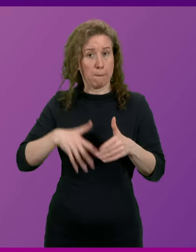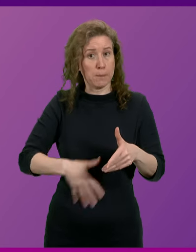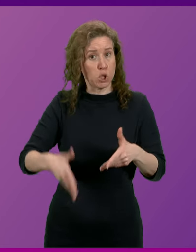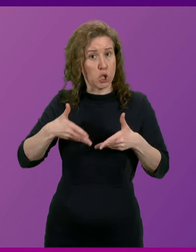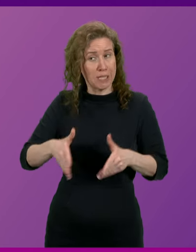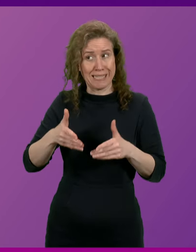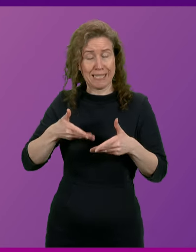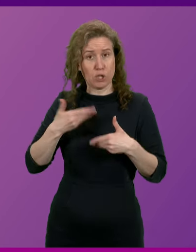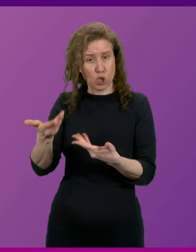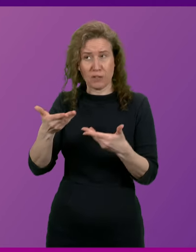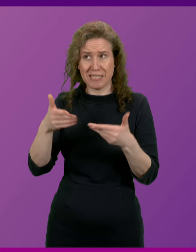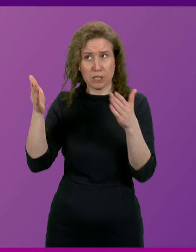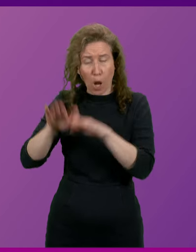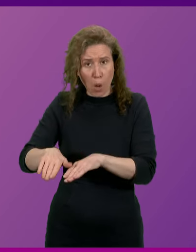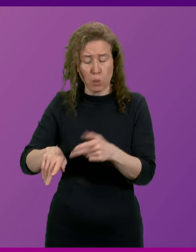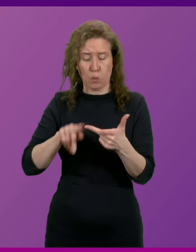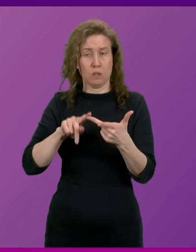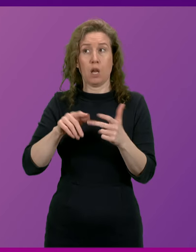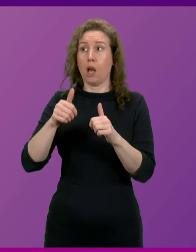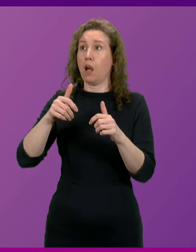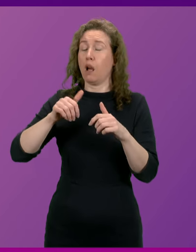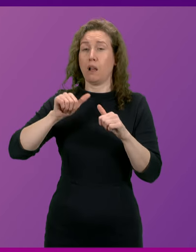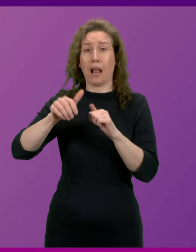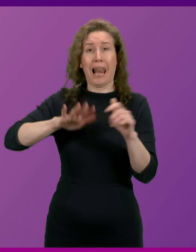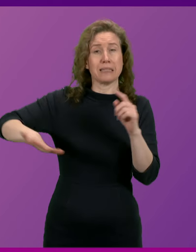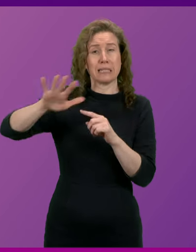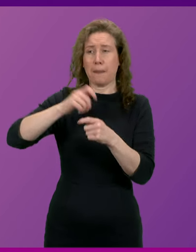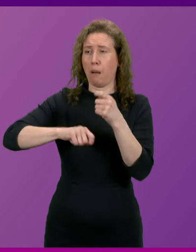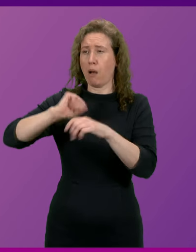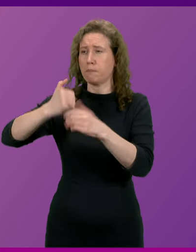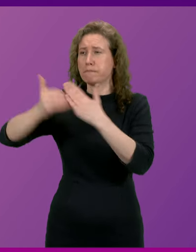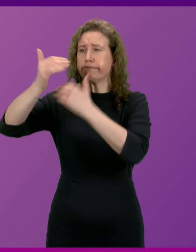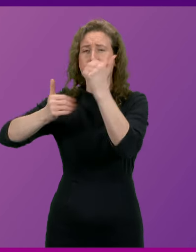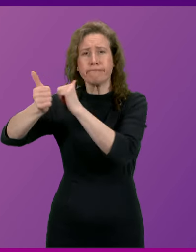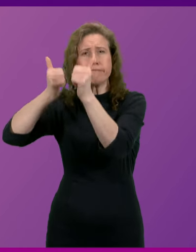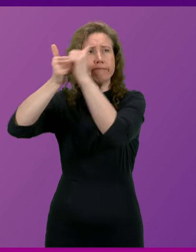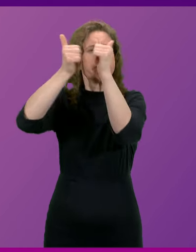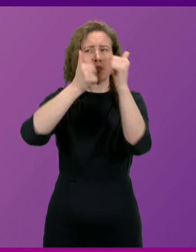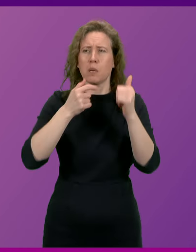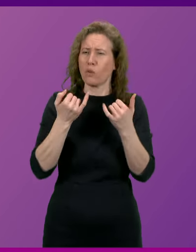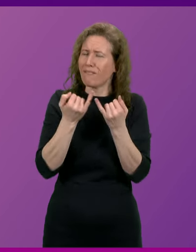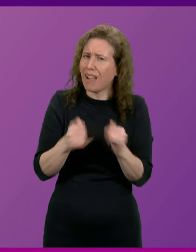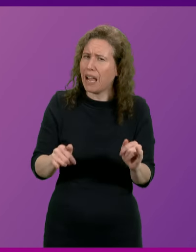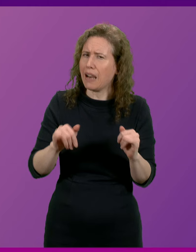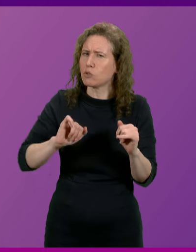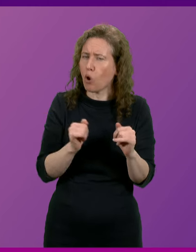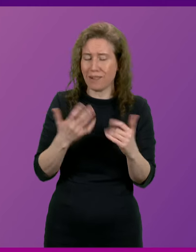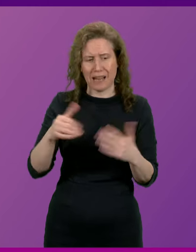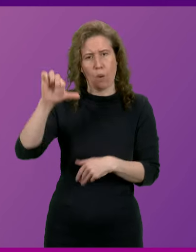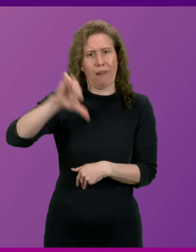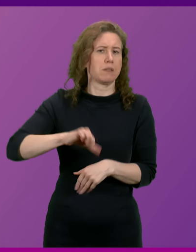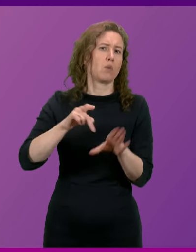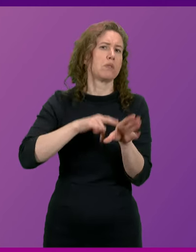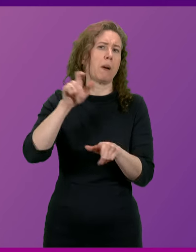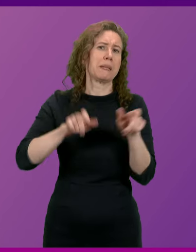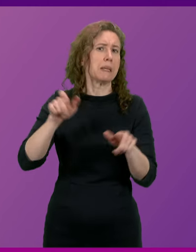industrialisation of our rural landscape. His government has repeatedly failed rural Scotland and now his government is letting down young folk in